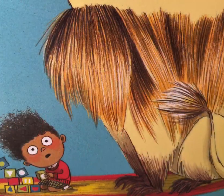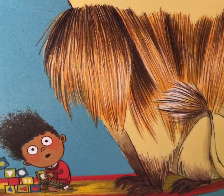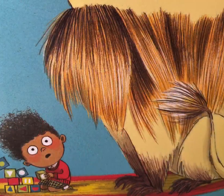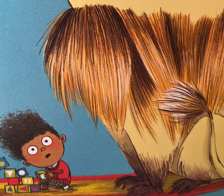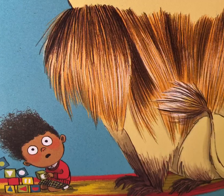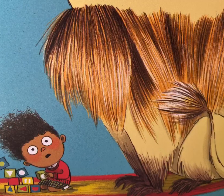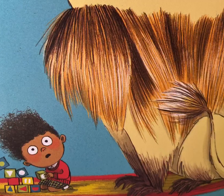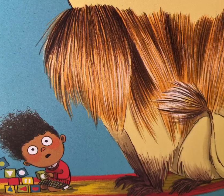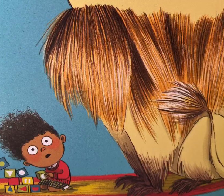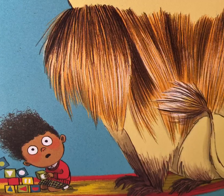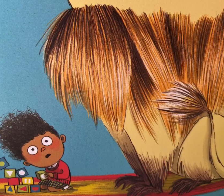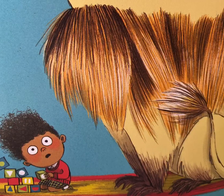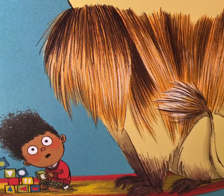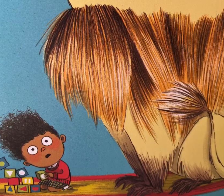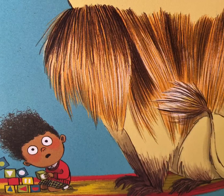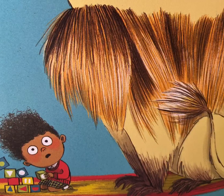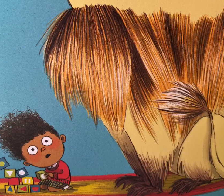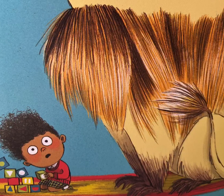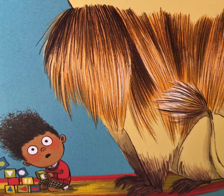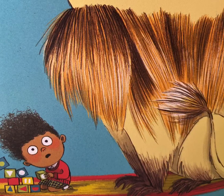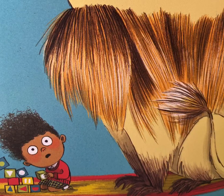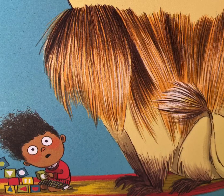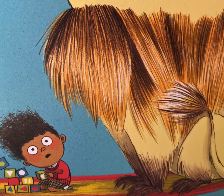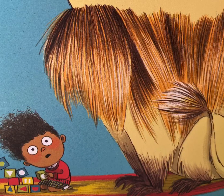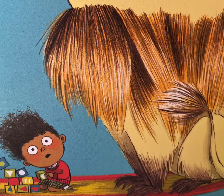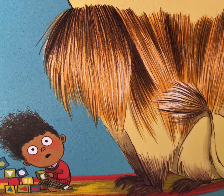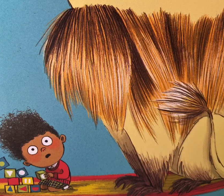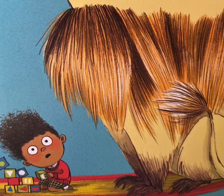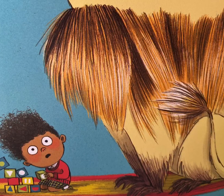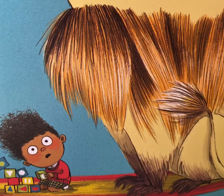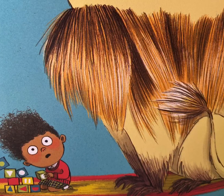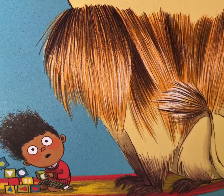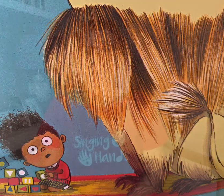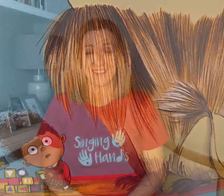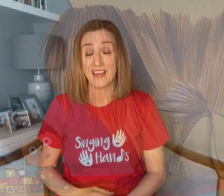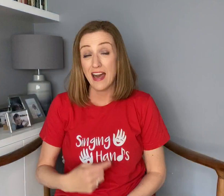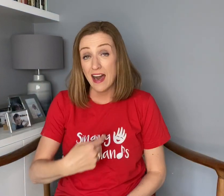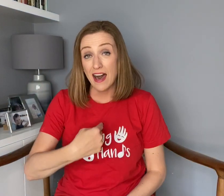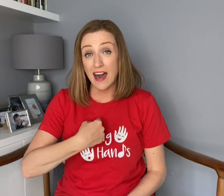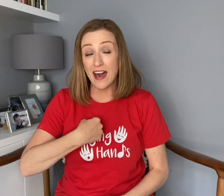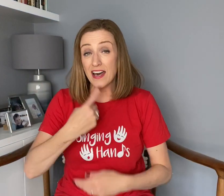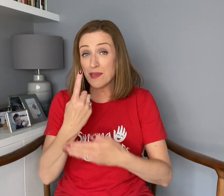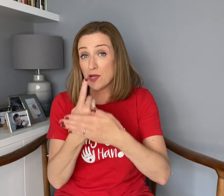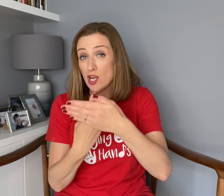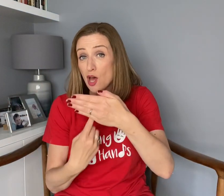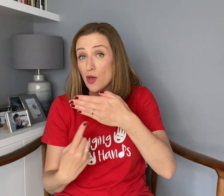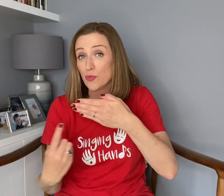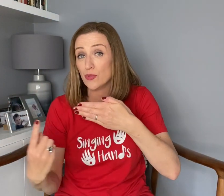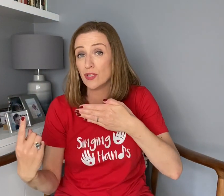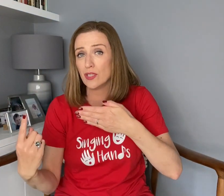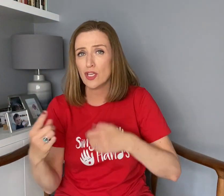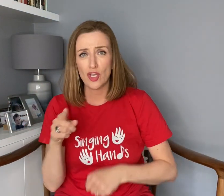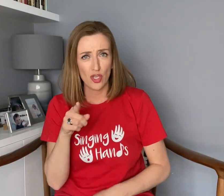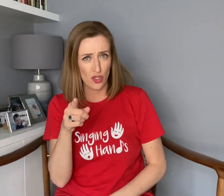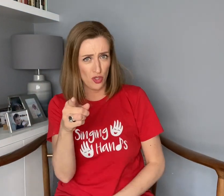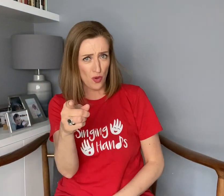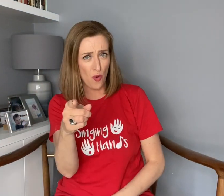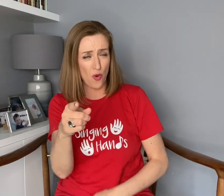are I am alone. You're